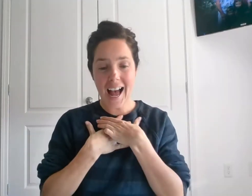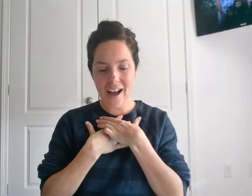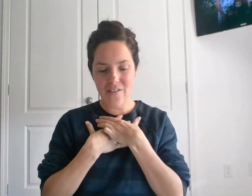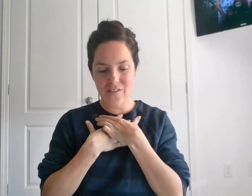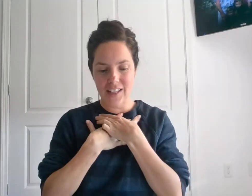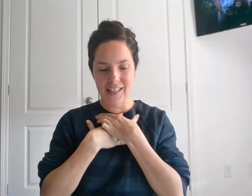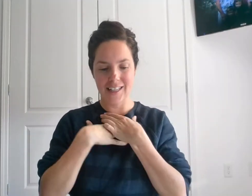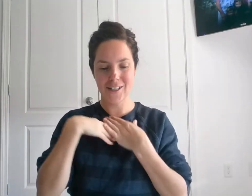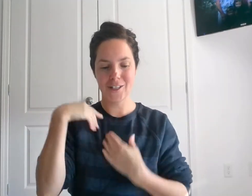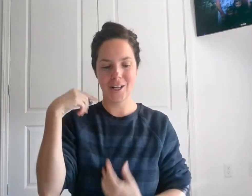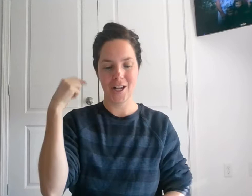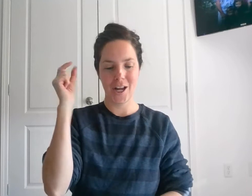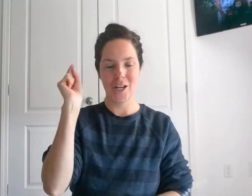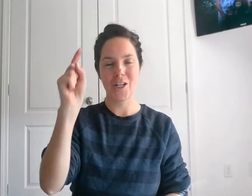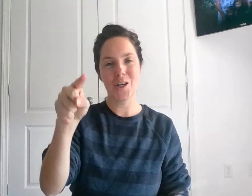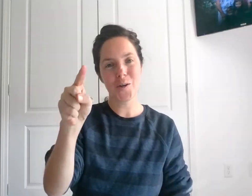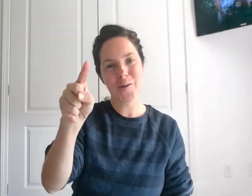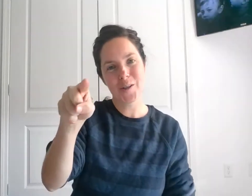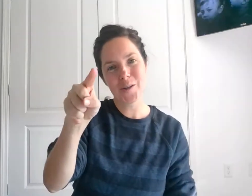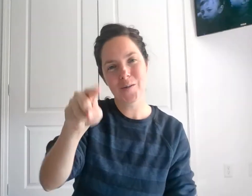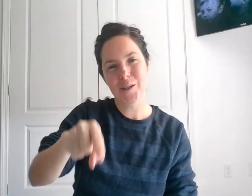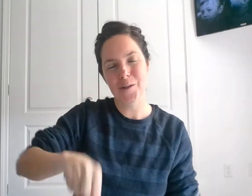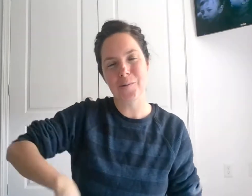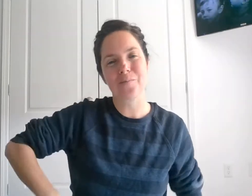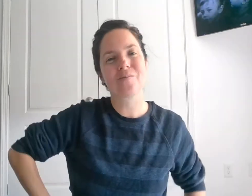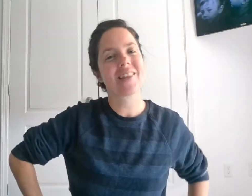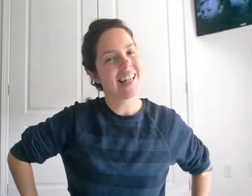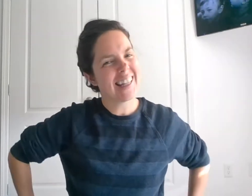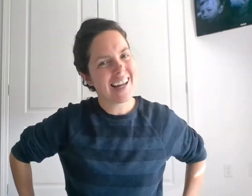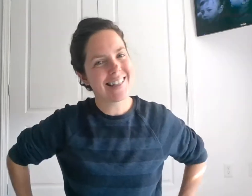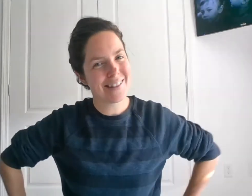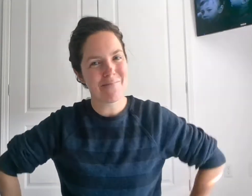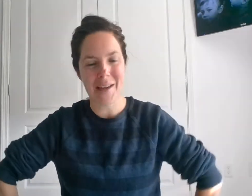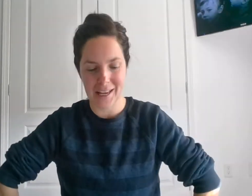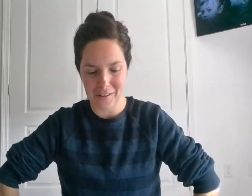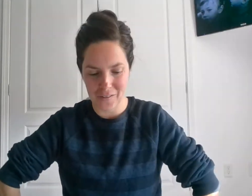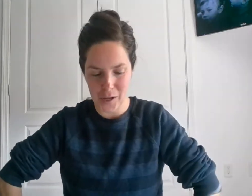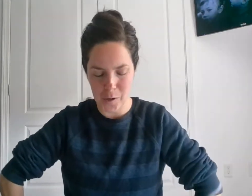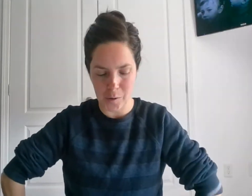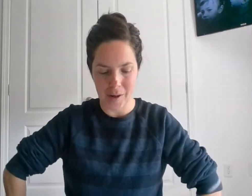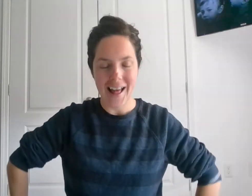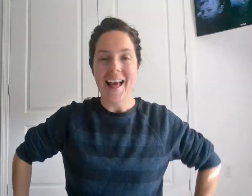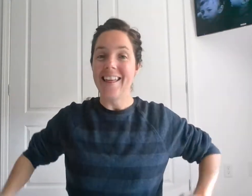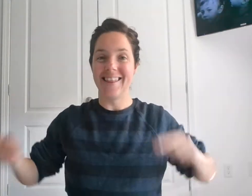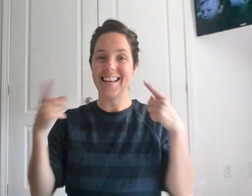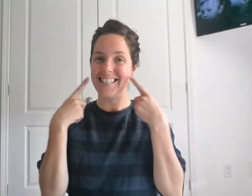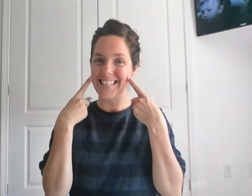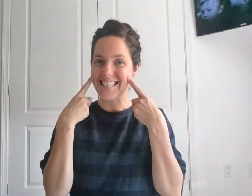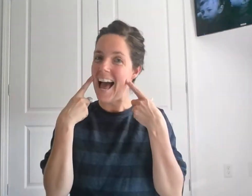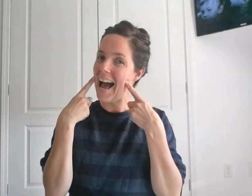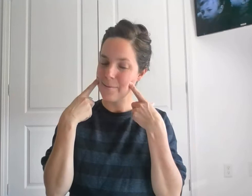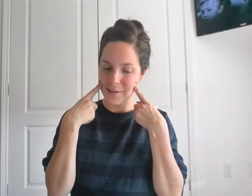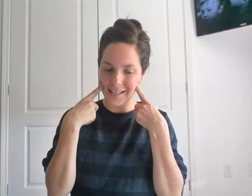have feelings. You do too. Let's make a few. This is happy.